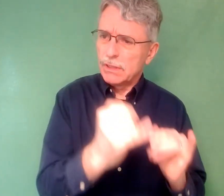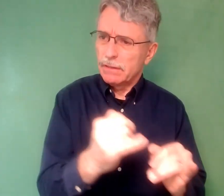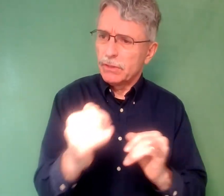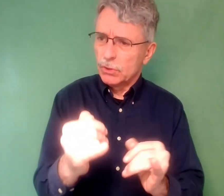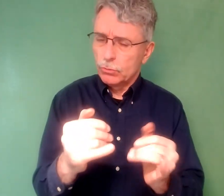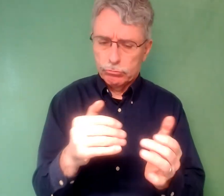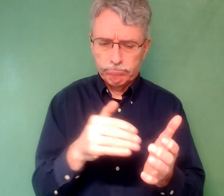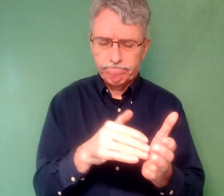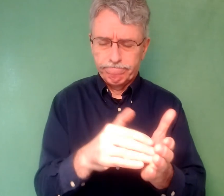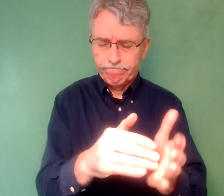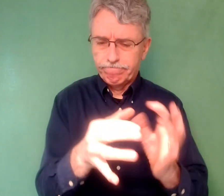Thank